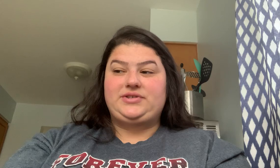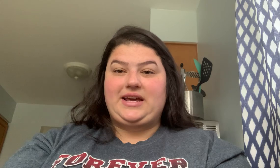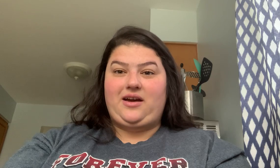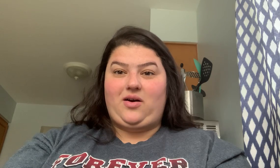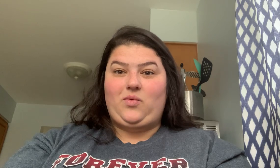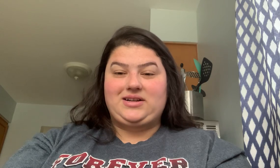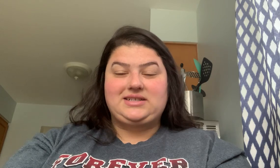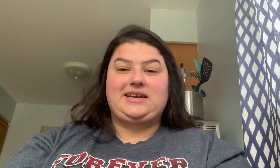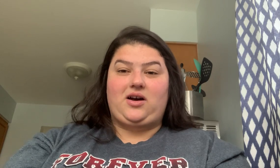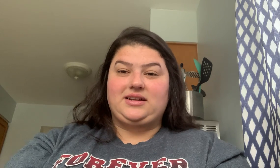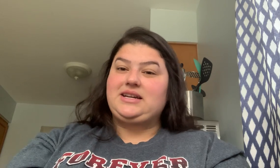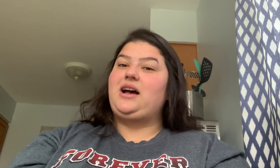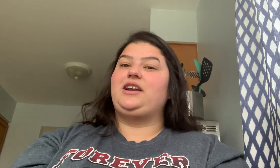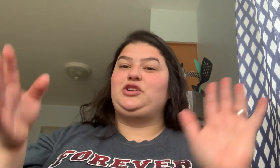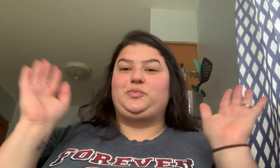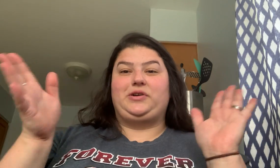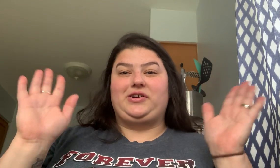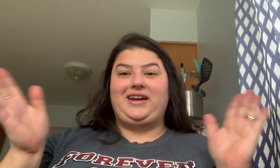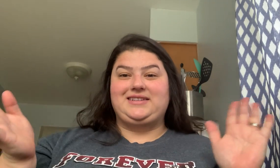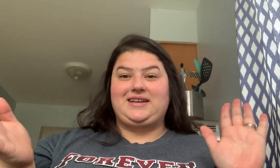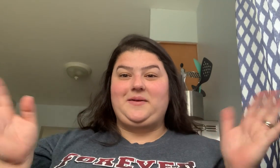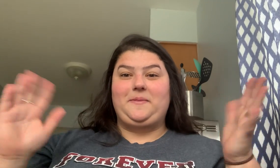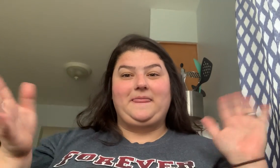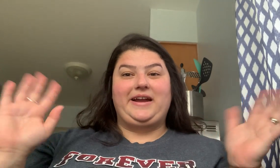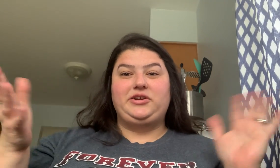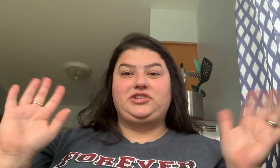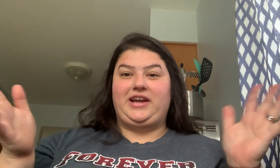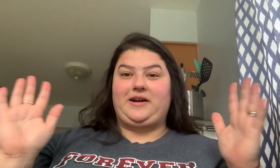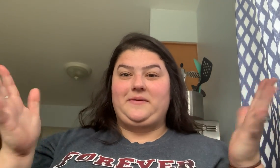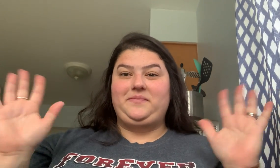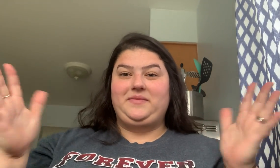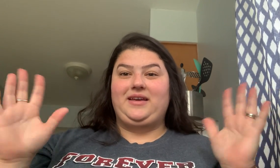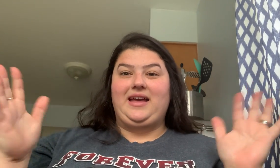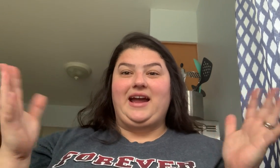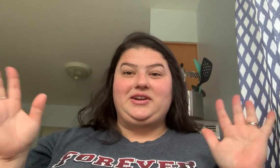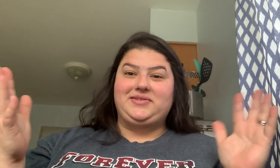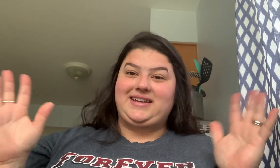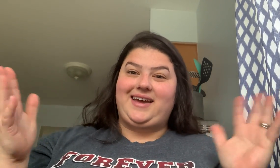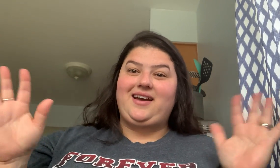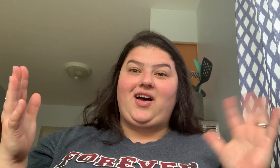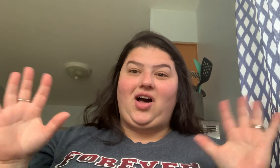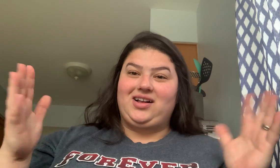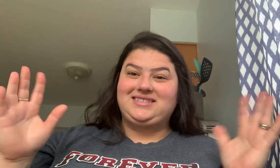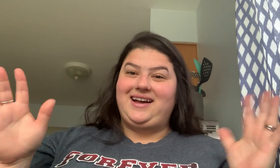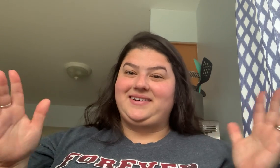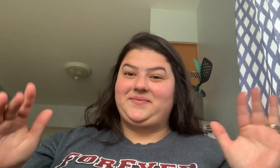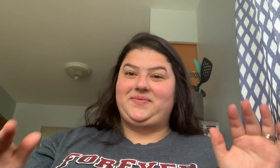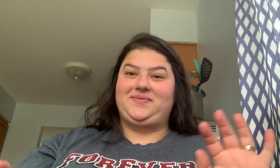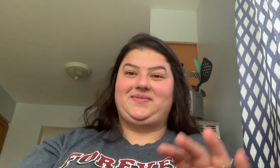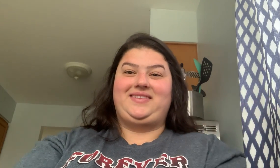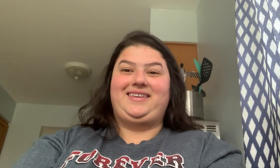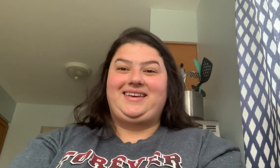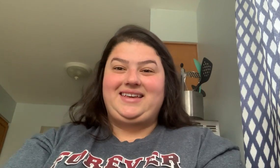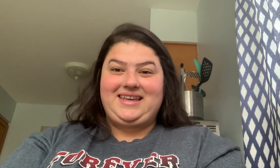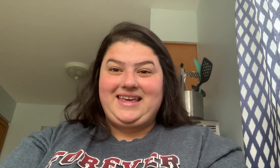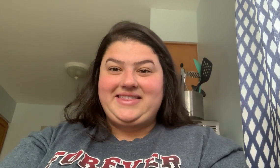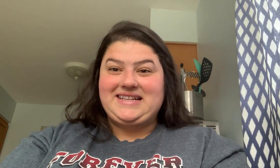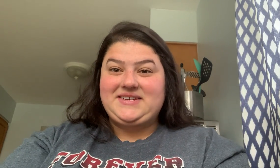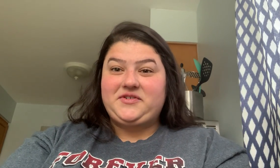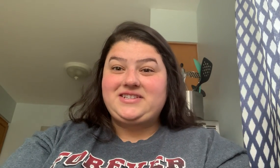say want to say all done you put your hands up and you shake them and you say all done. That's it for